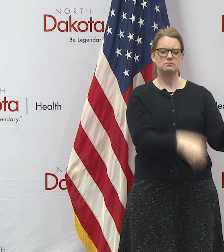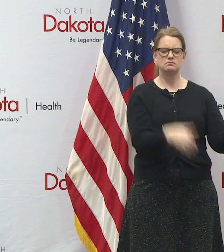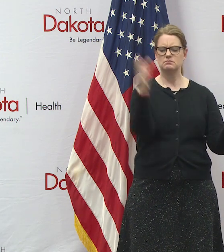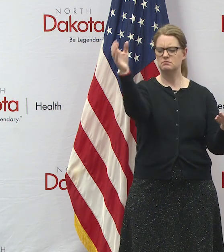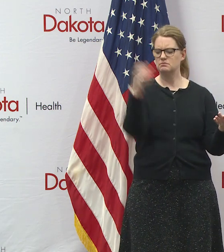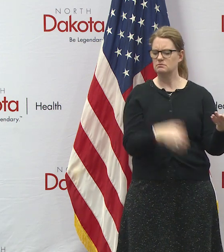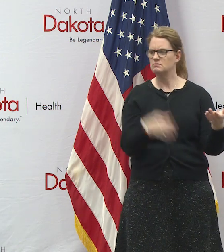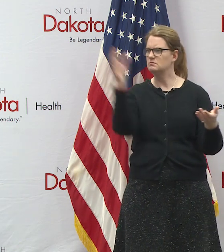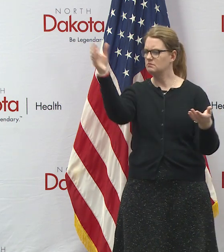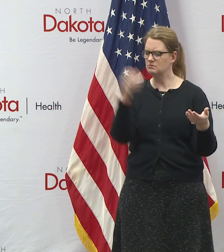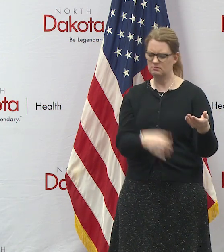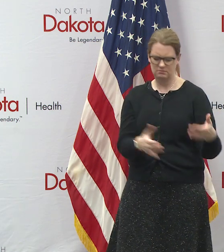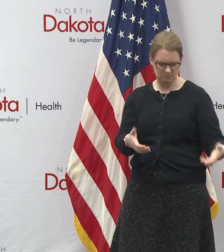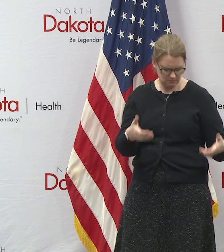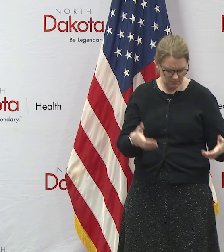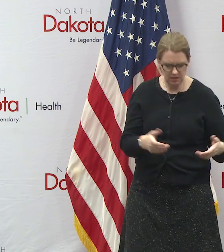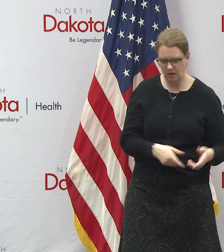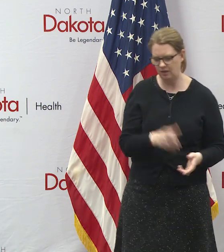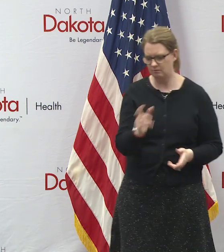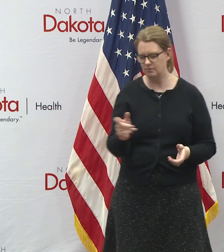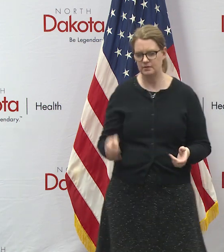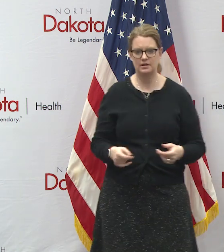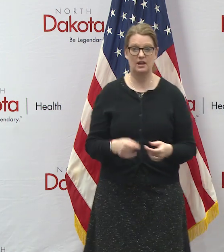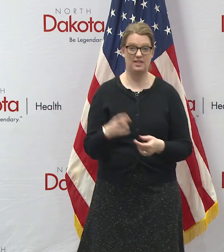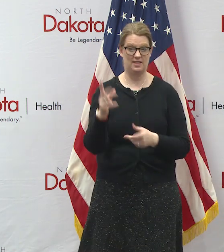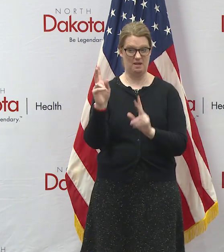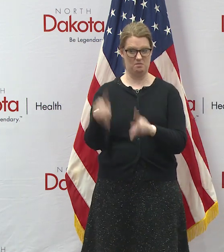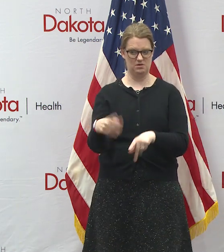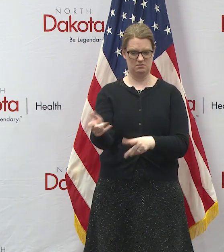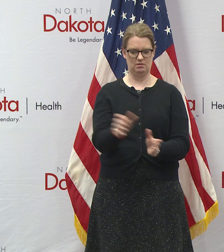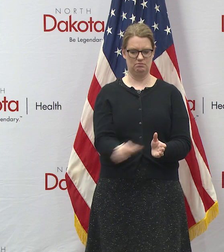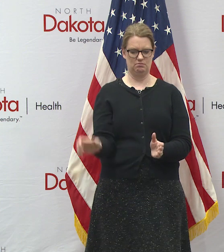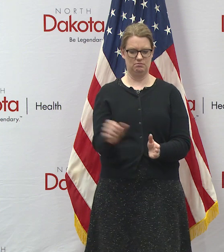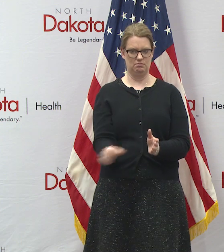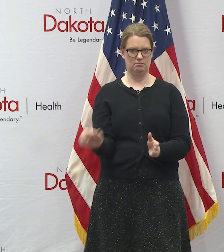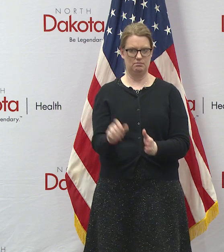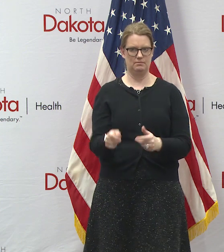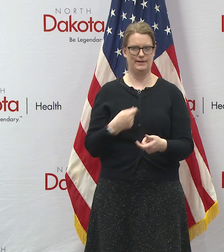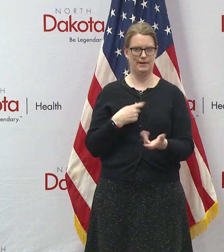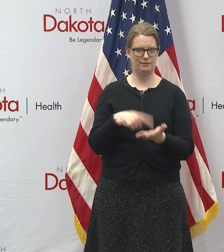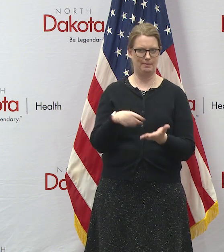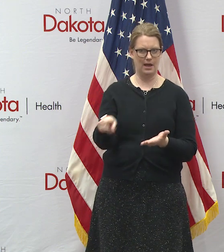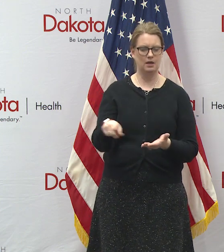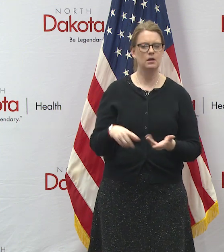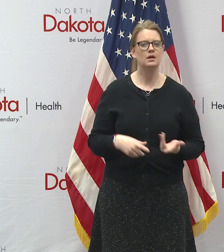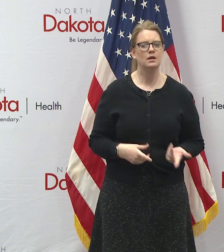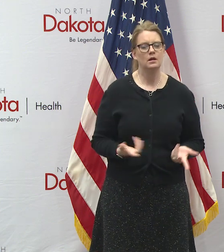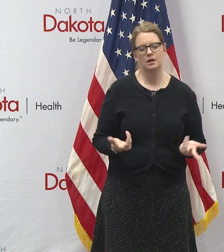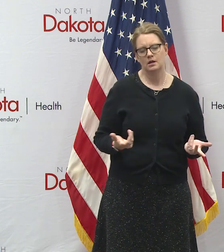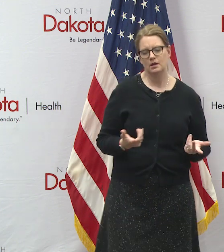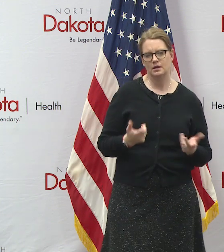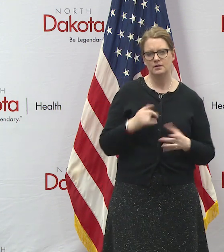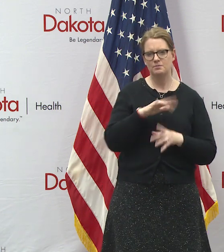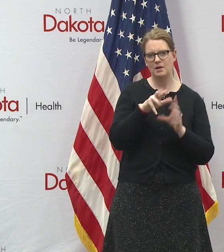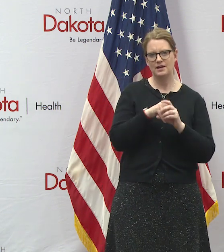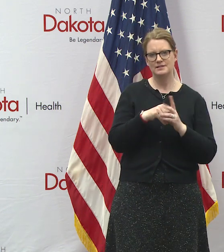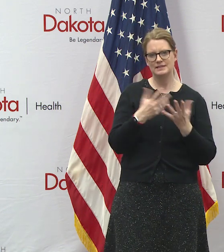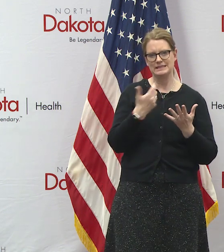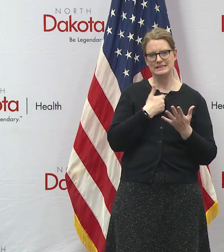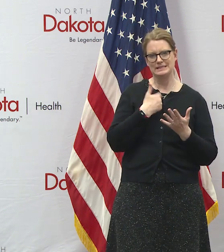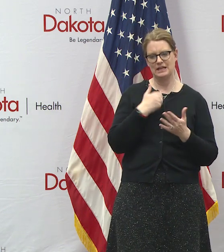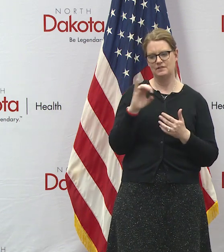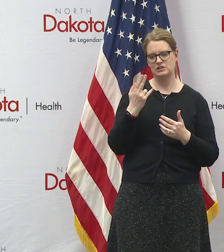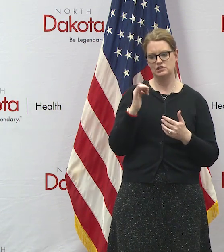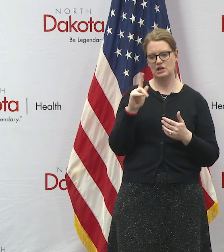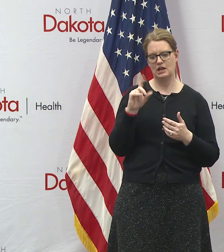products that others may have uh you know i i think it's a uh the self in the part of the question was what do you think about self